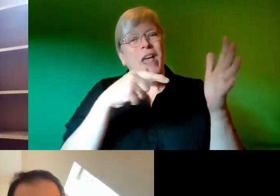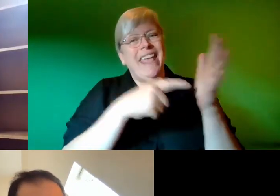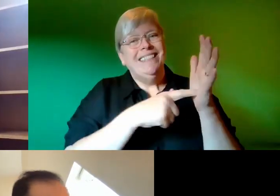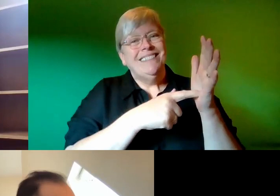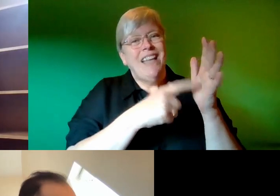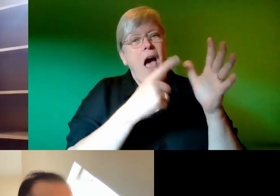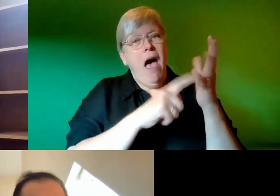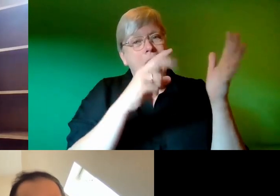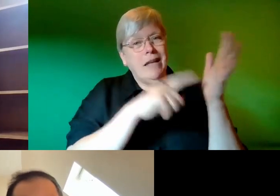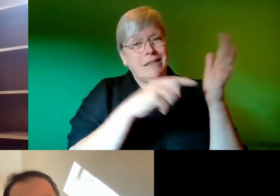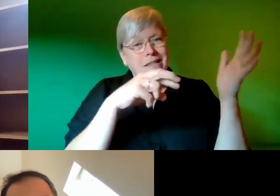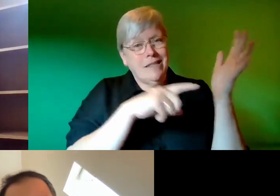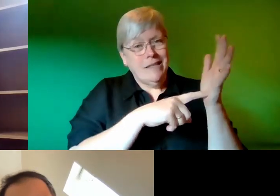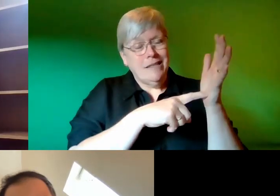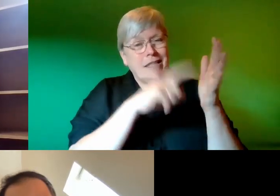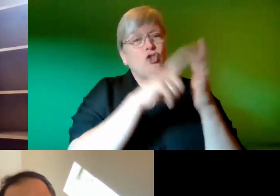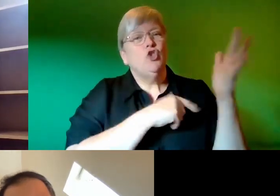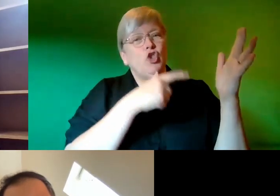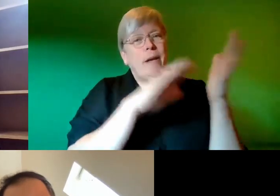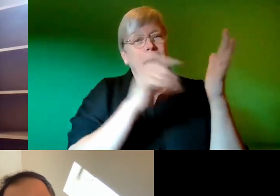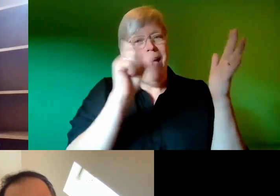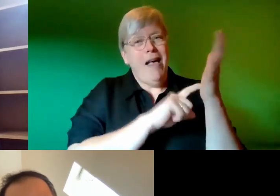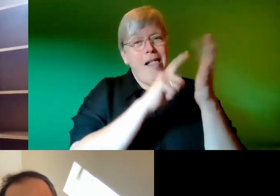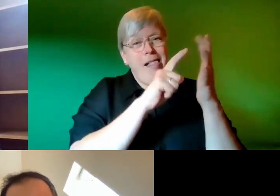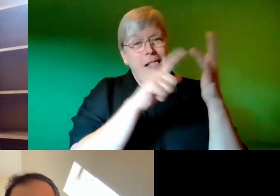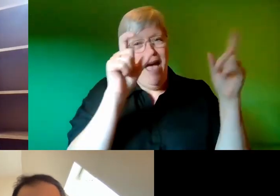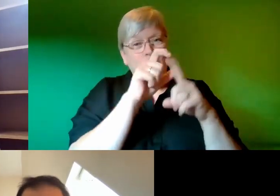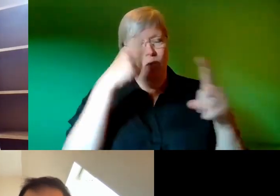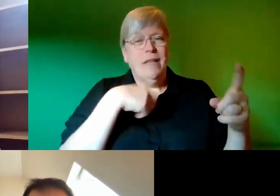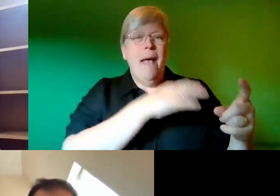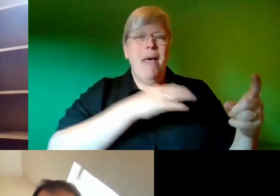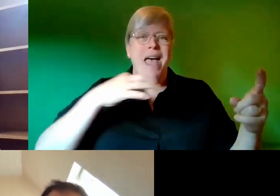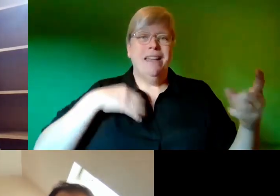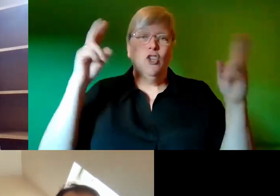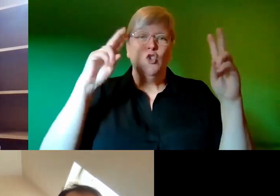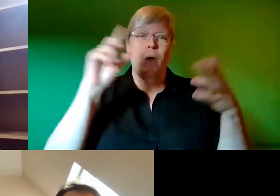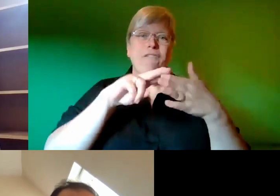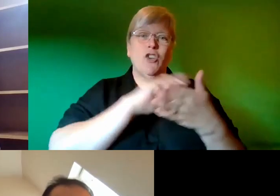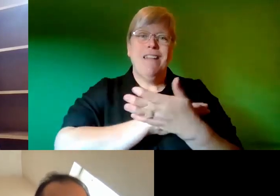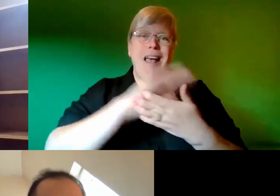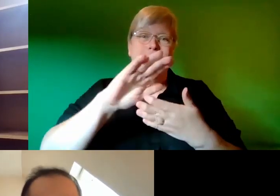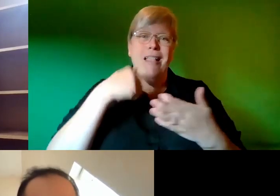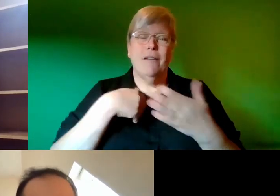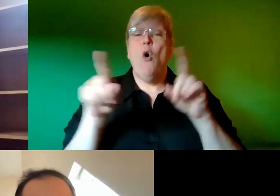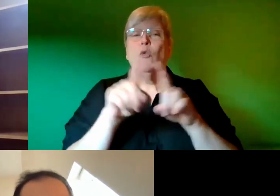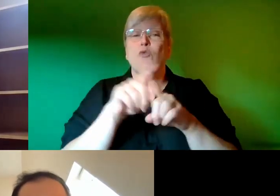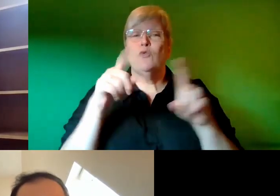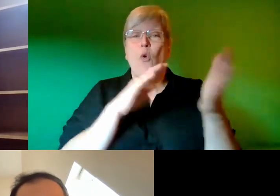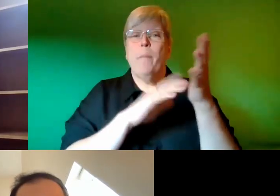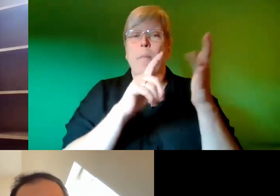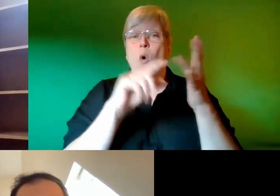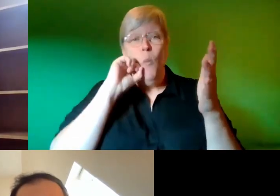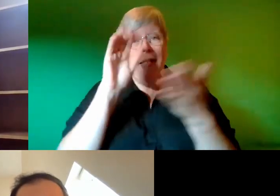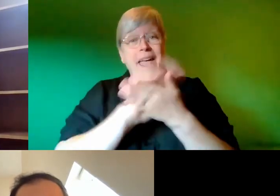and also to the medical school at Forrester Hill. And we're also grateful as Mo will explain later for some distributed